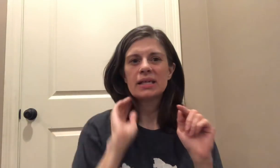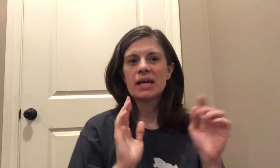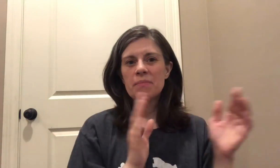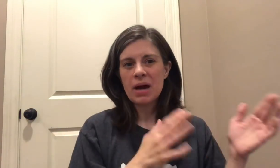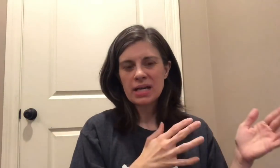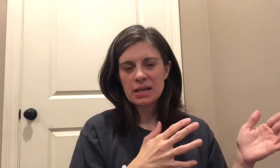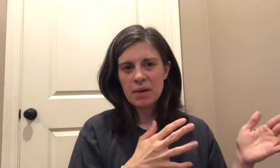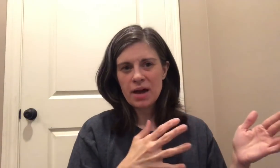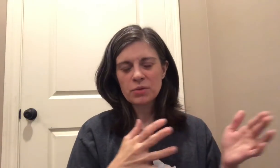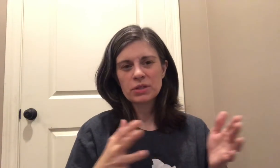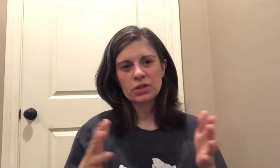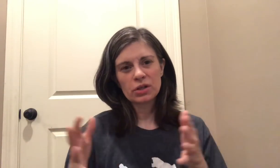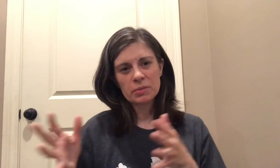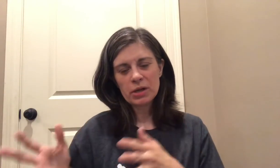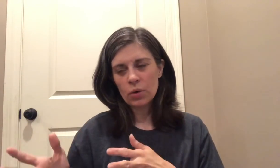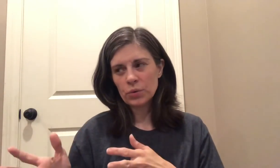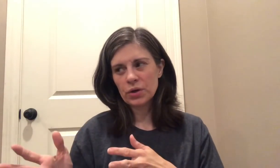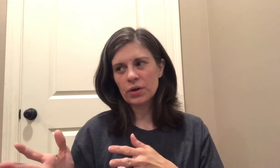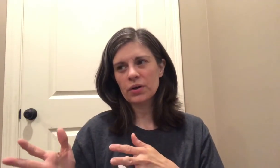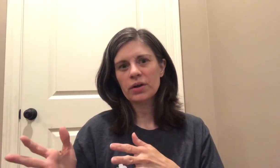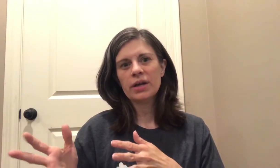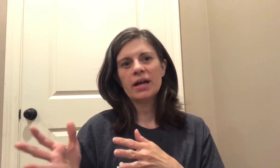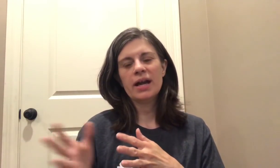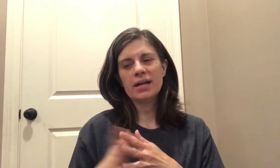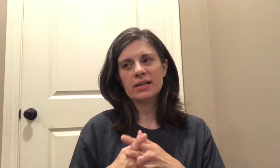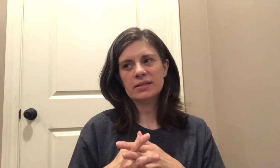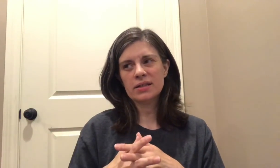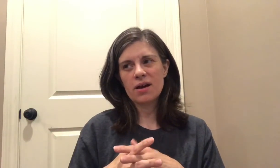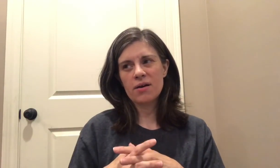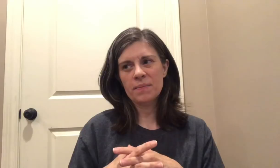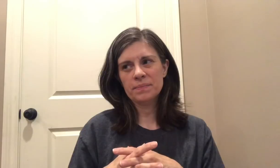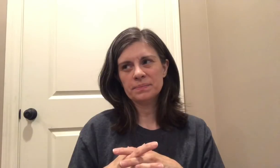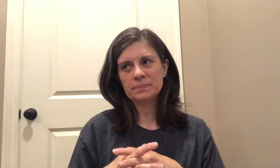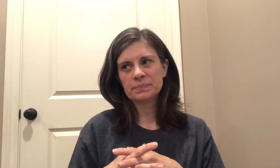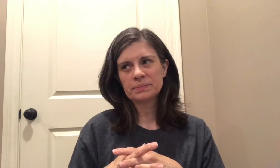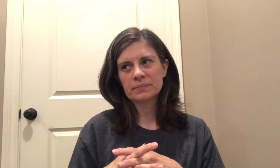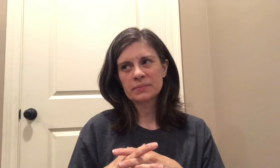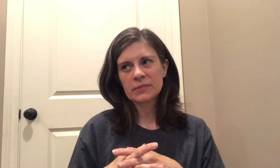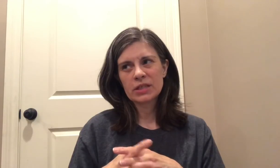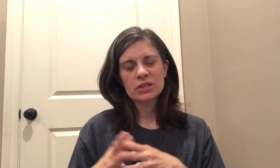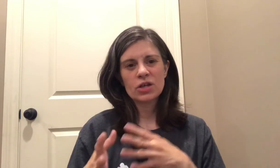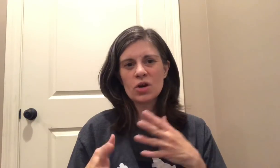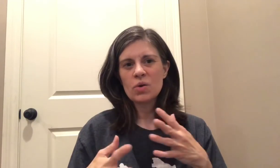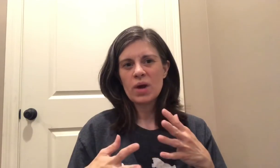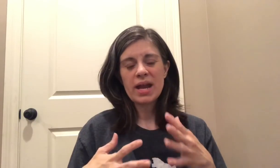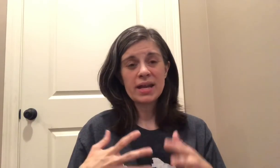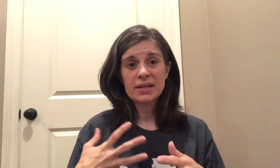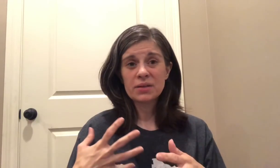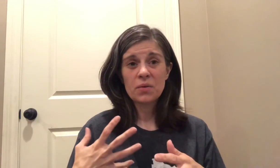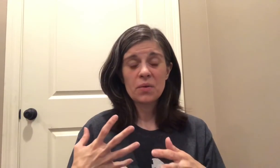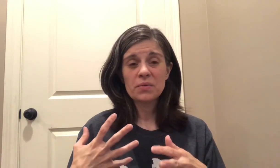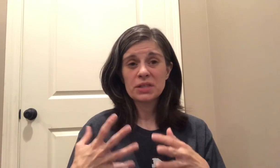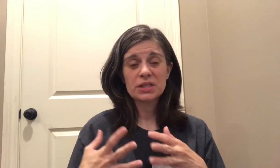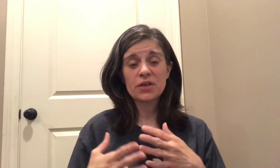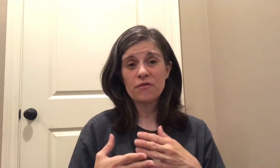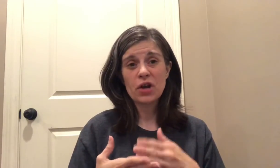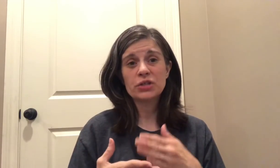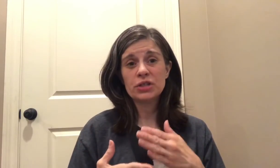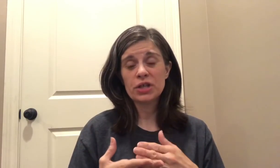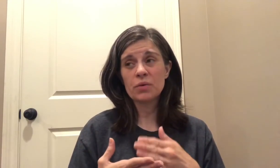my kid my other ones are a little bit older and um so and this is the first year